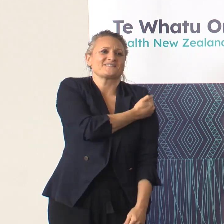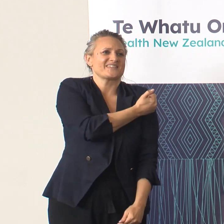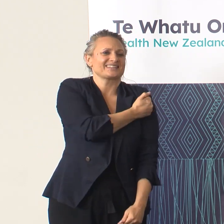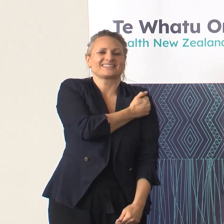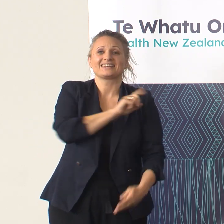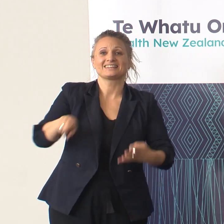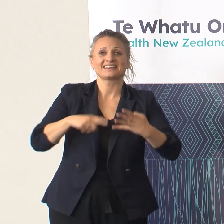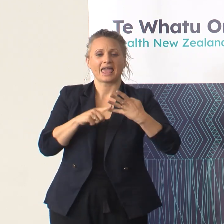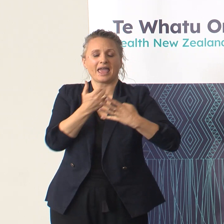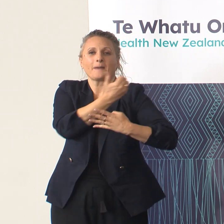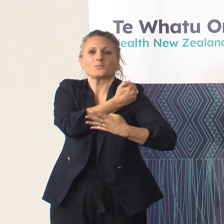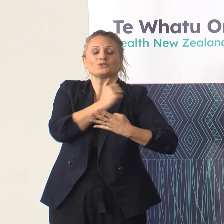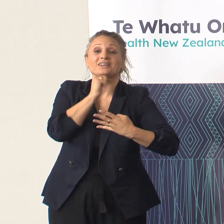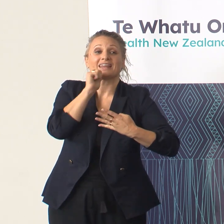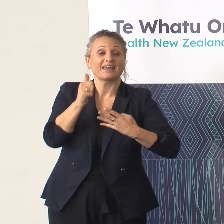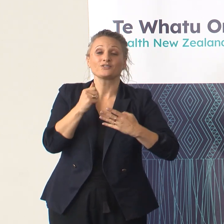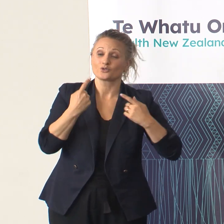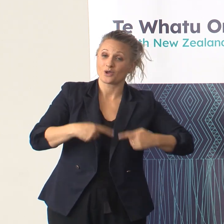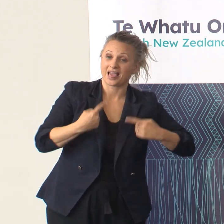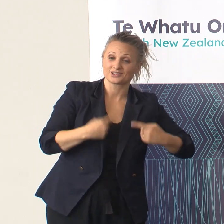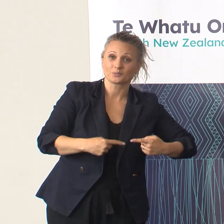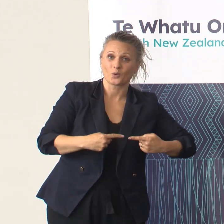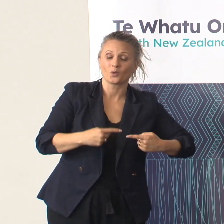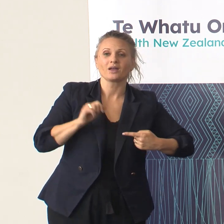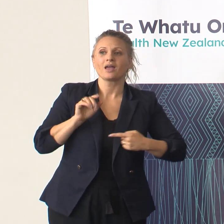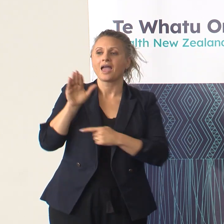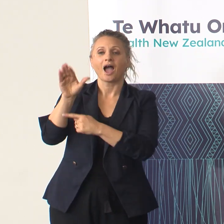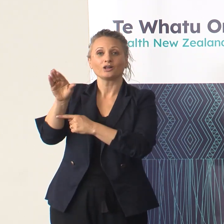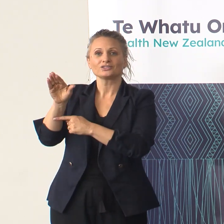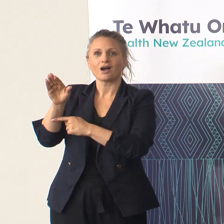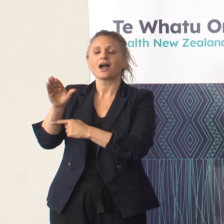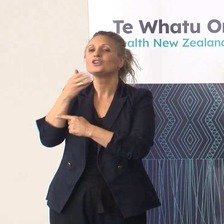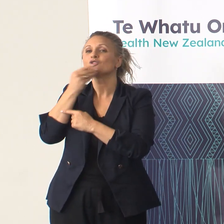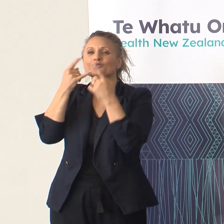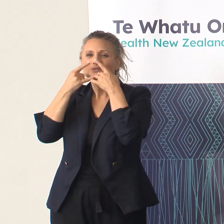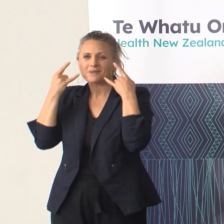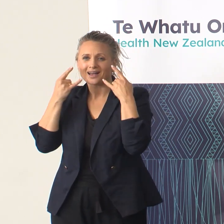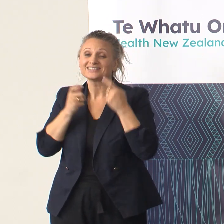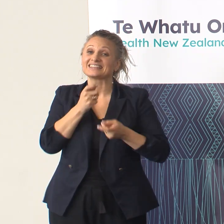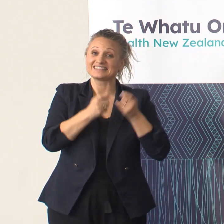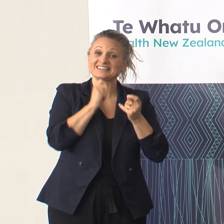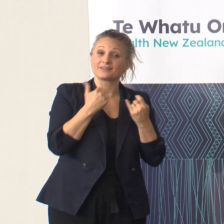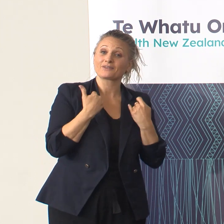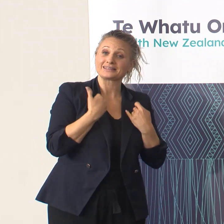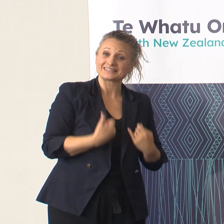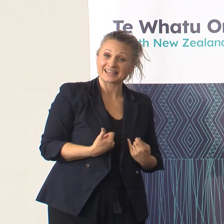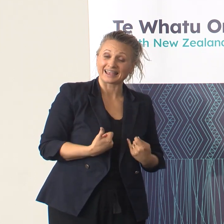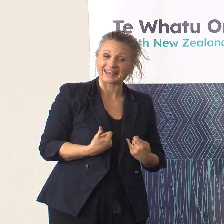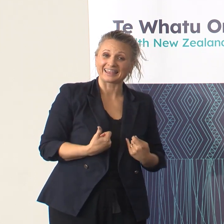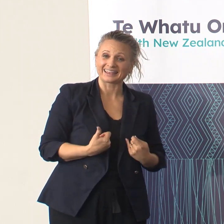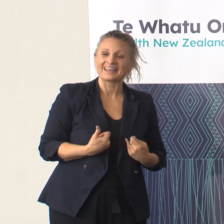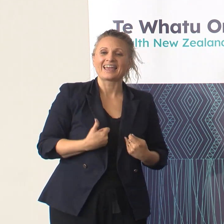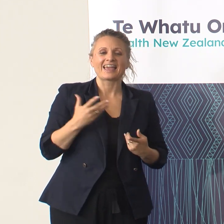Continue to wear masks in indoor areas outside your home. Get tested and stay home when you're unwell. All these things, as Pete has said,